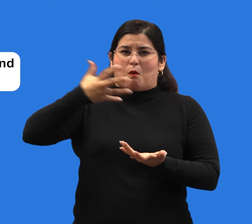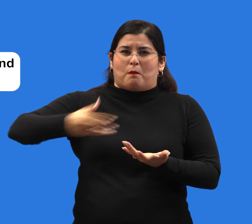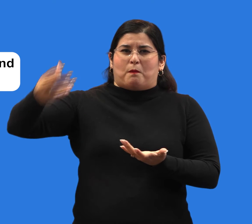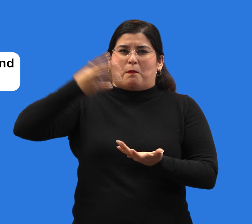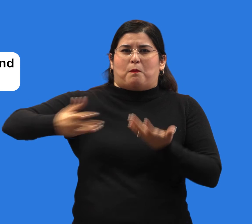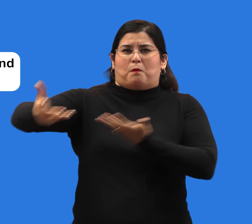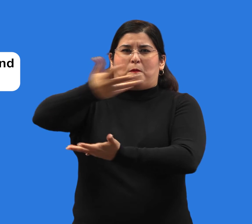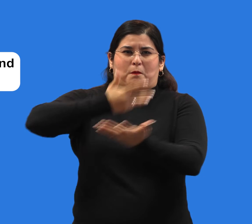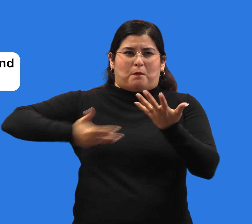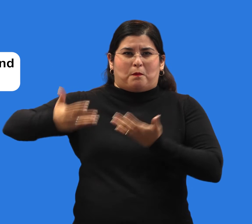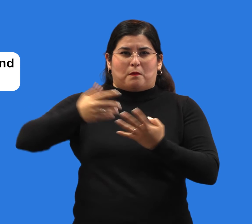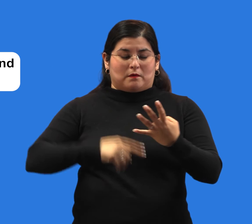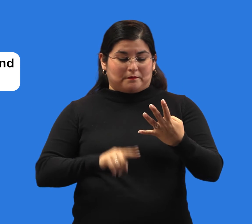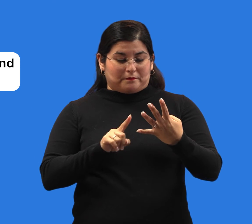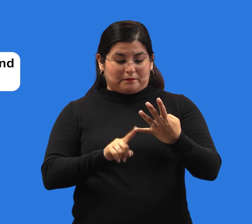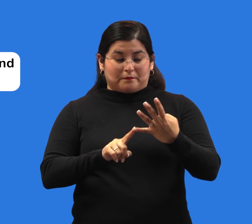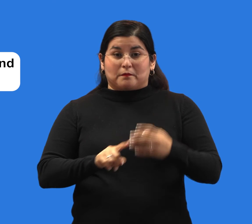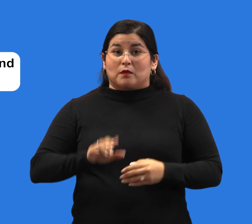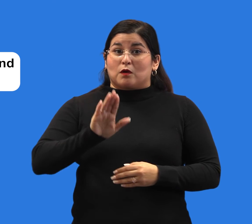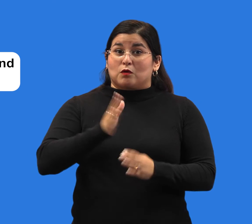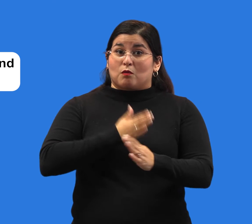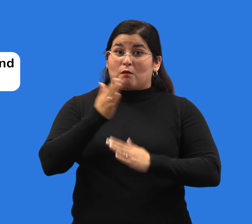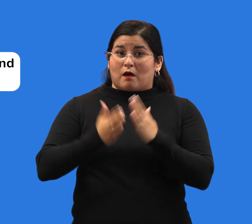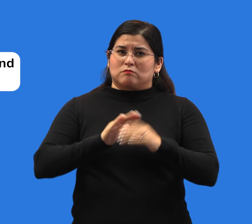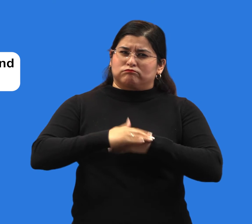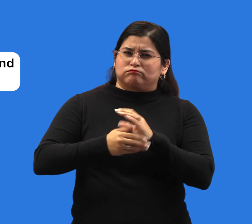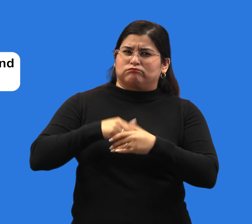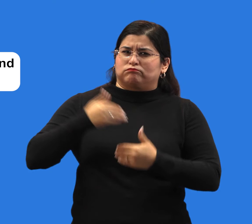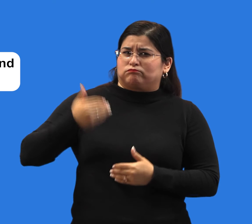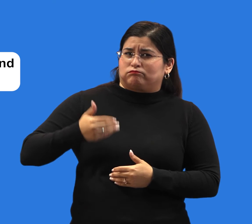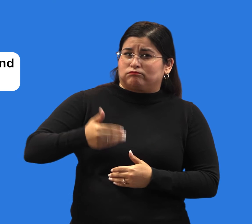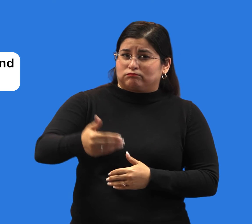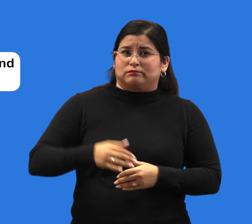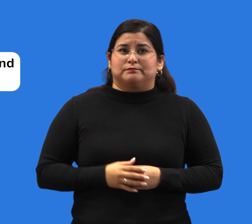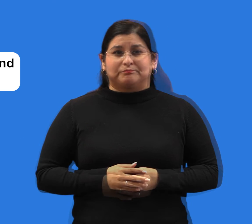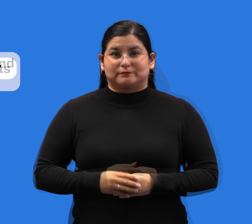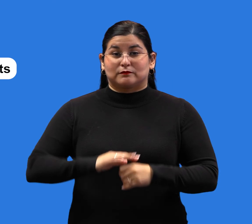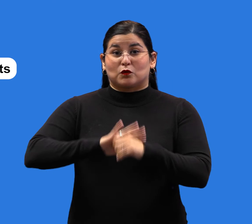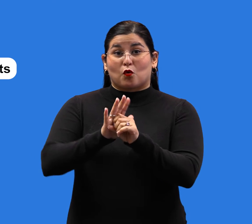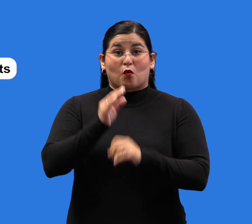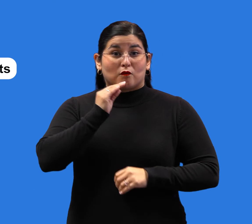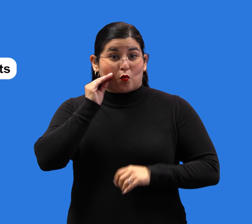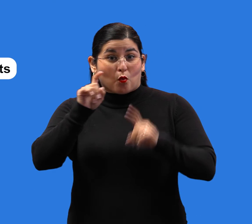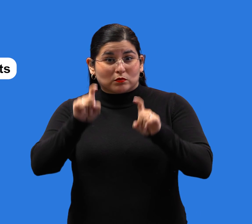Get some at-home COVID-19 tests now, so you'll have tests when you need them.